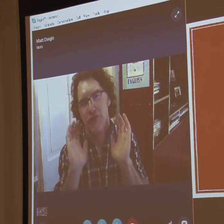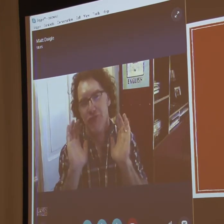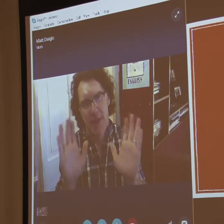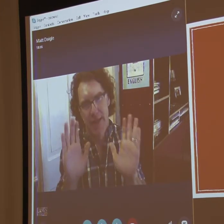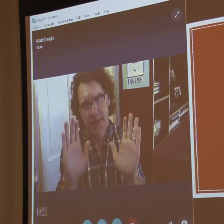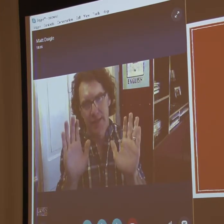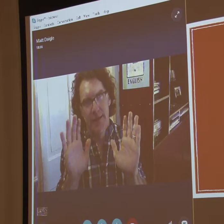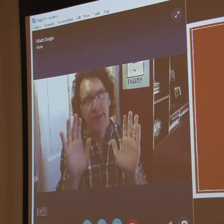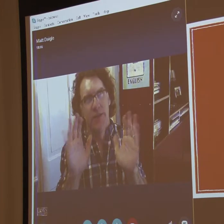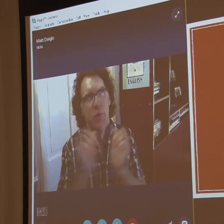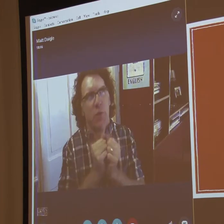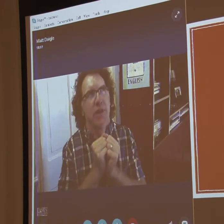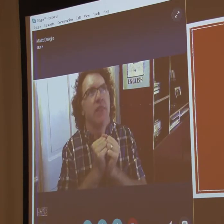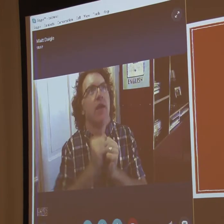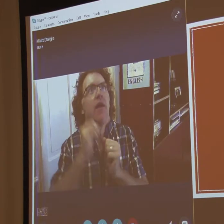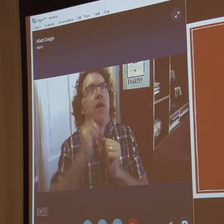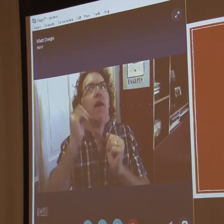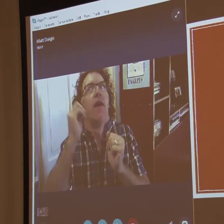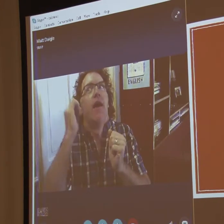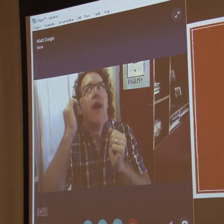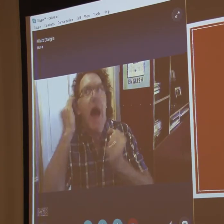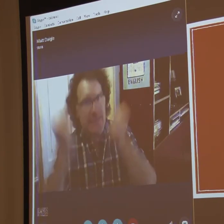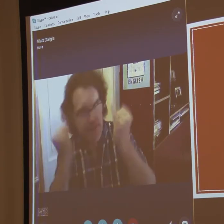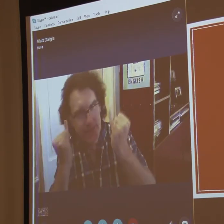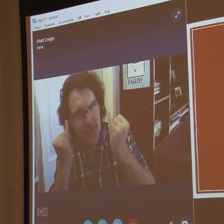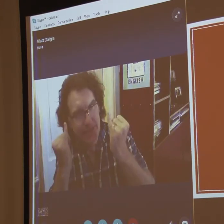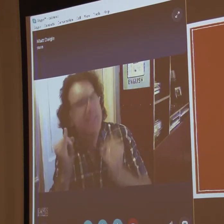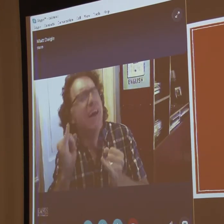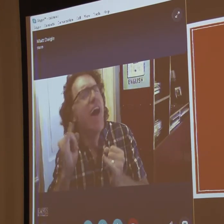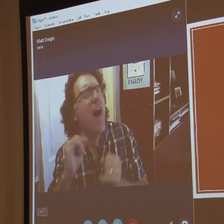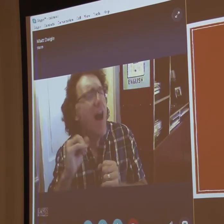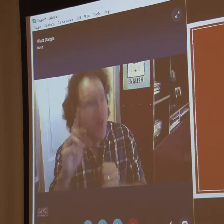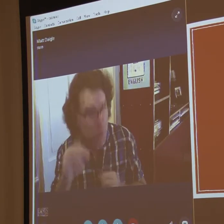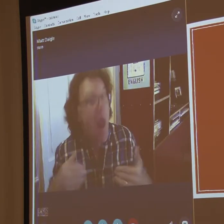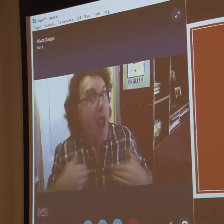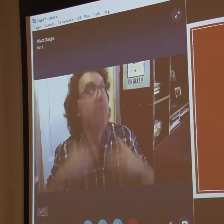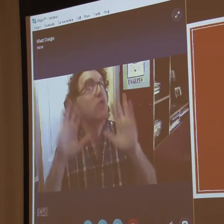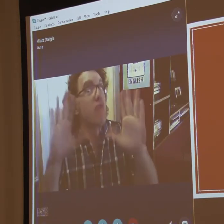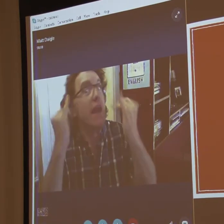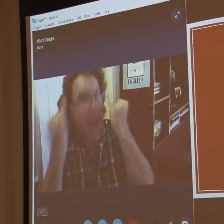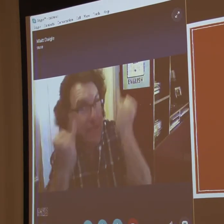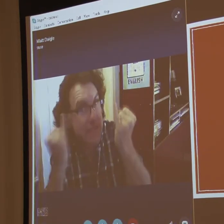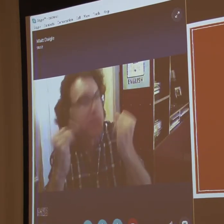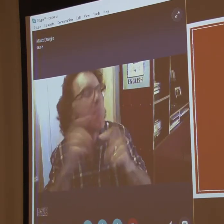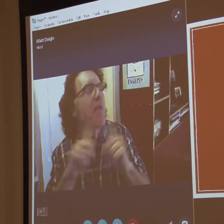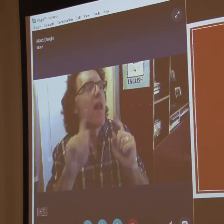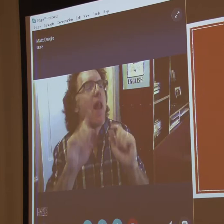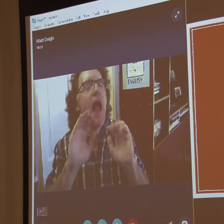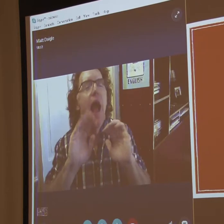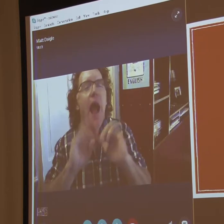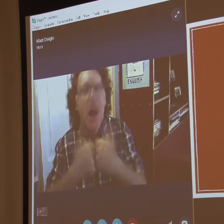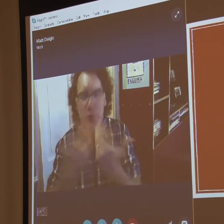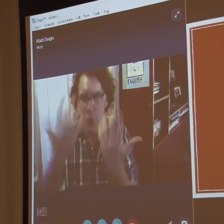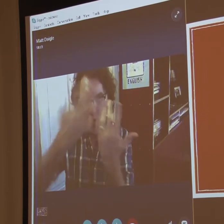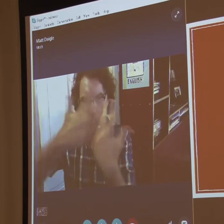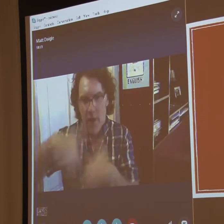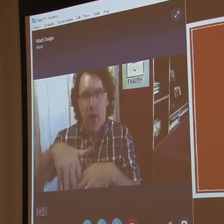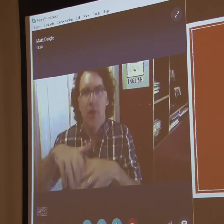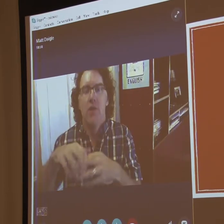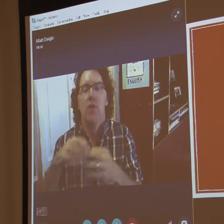it didn't work. I am, I'm not really great with ideas